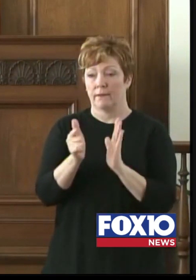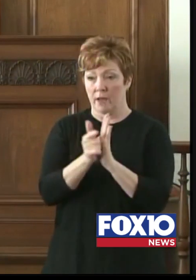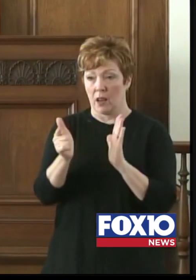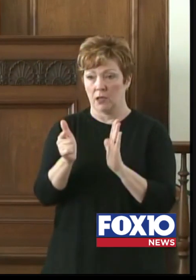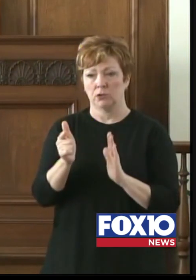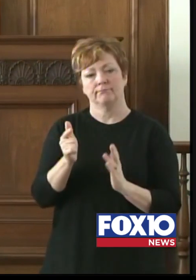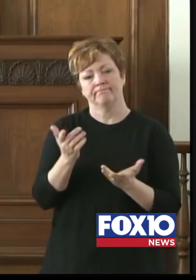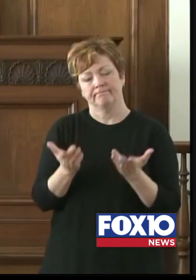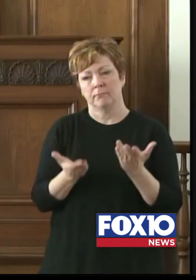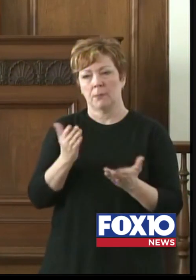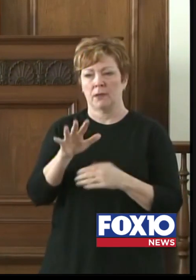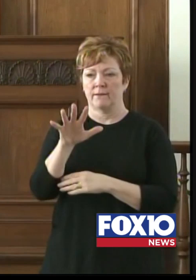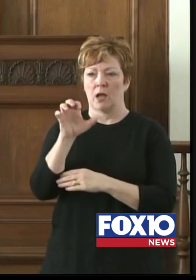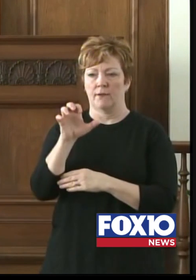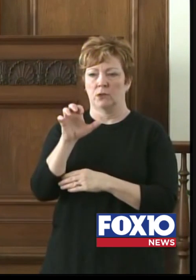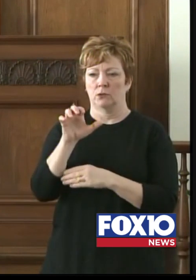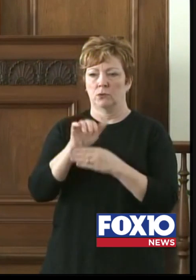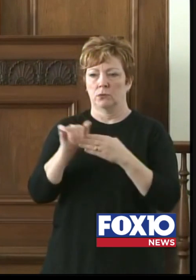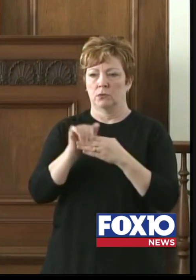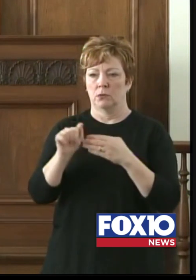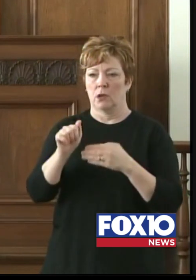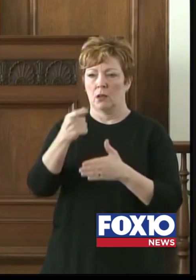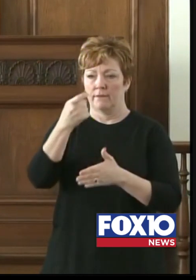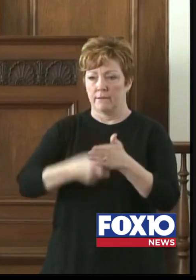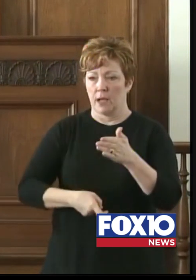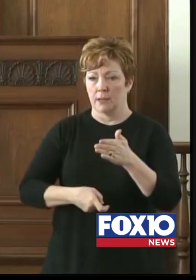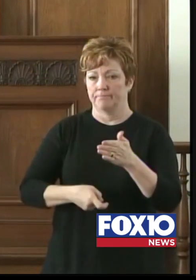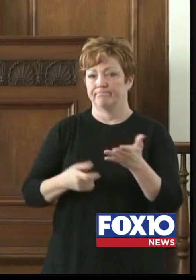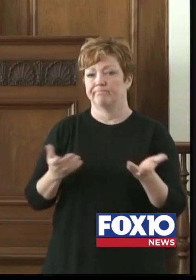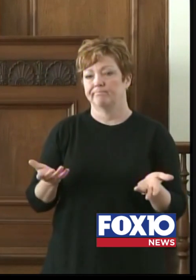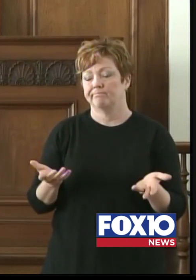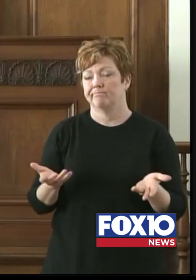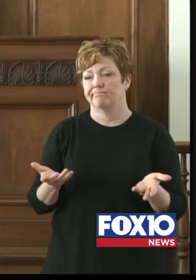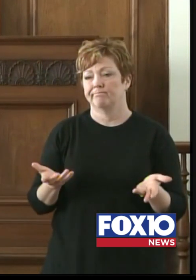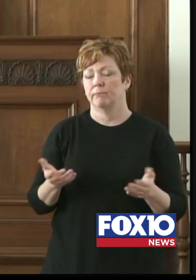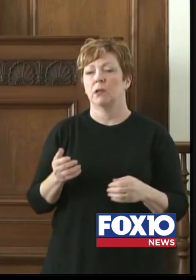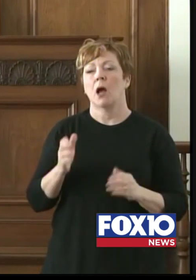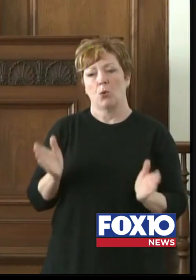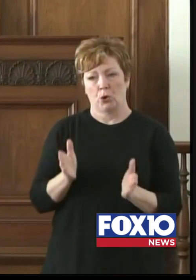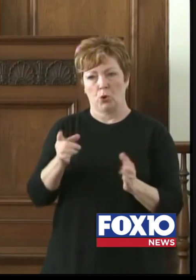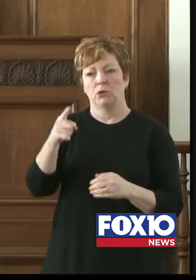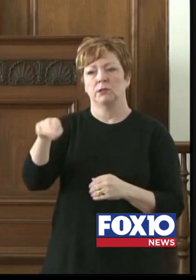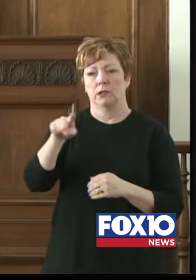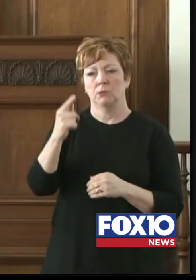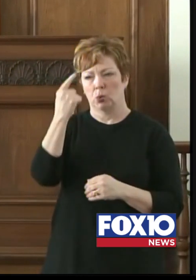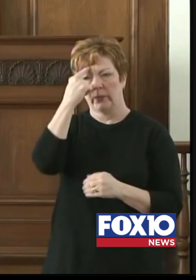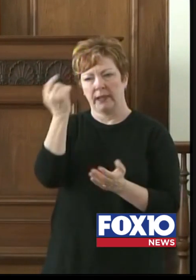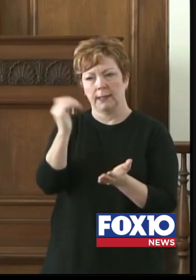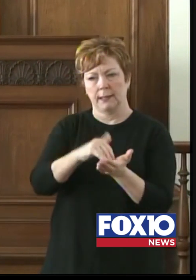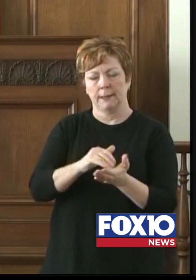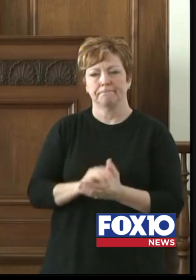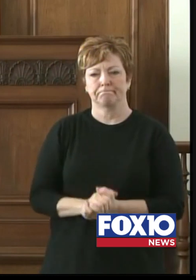subject to a $500 fine, etc. So I would encourage them to rethink that strategy.